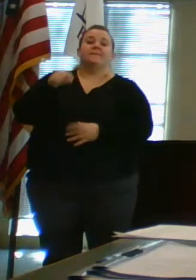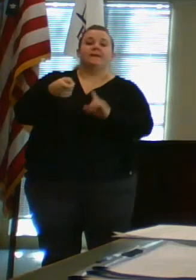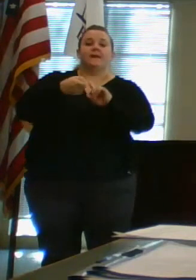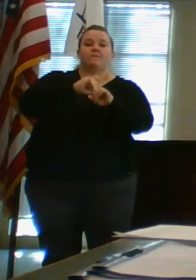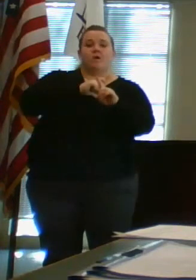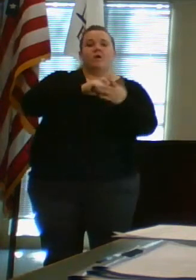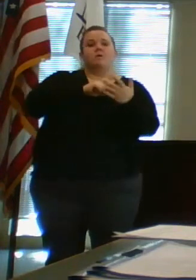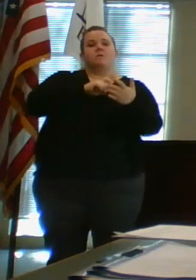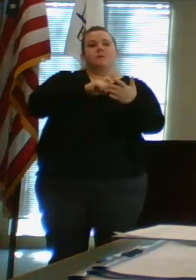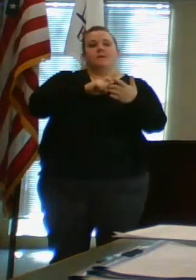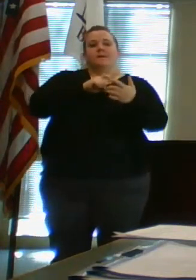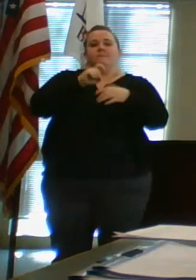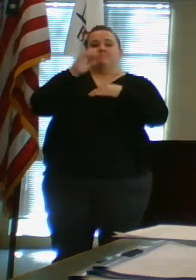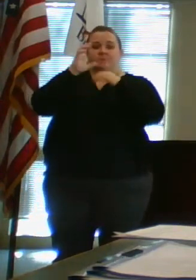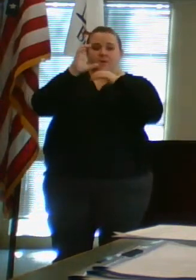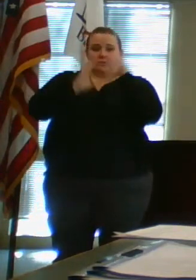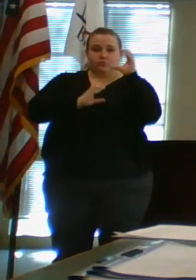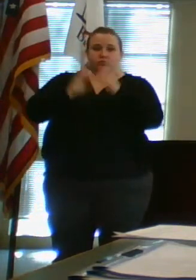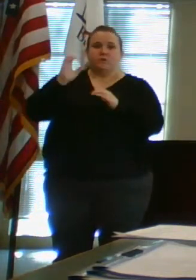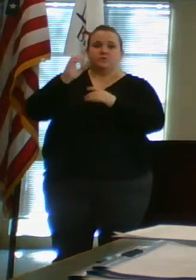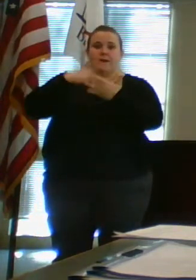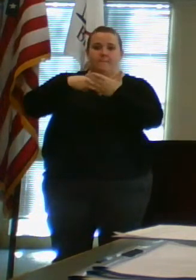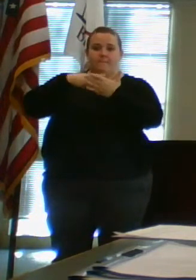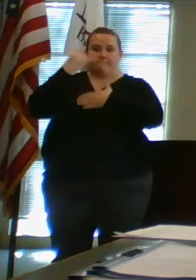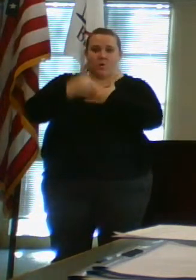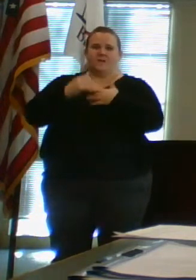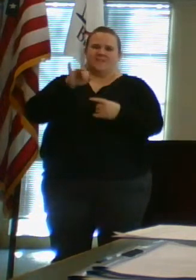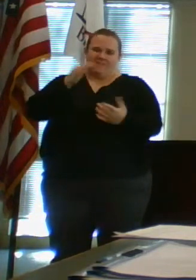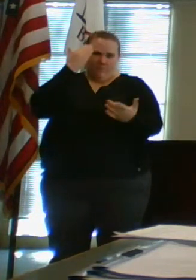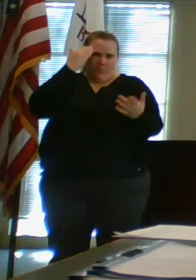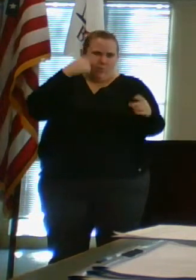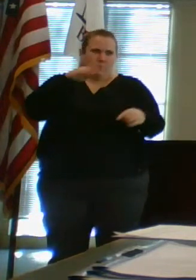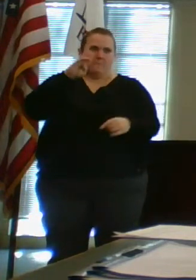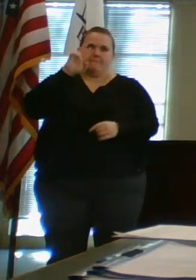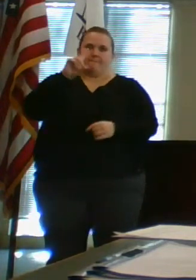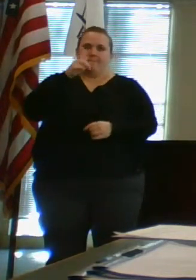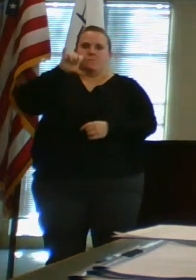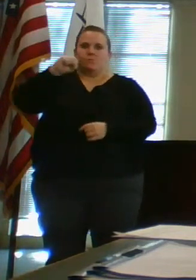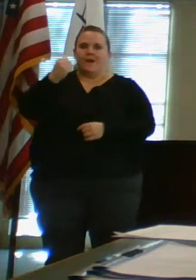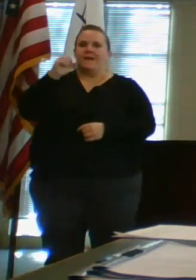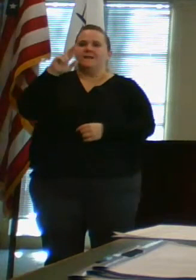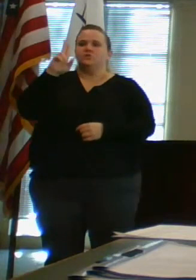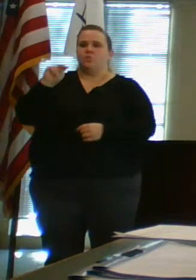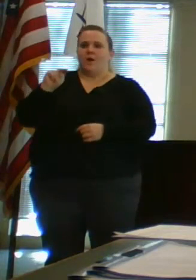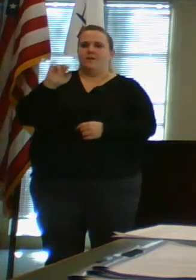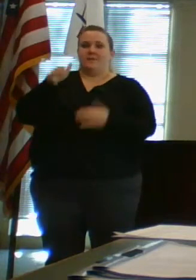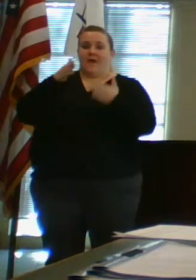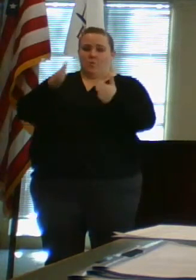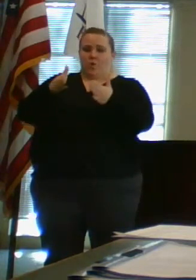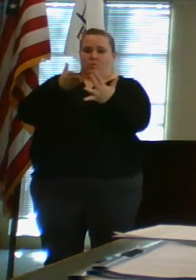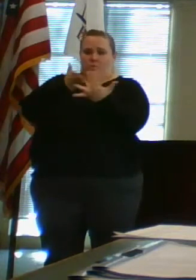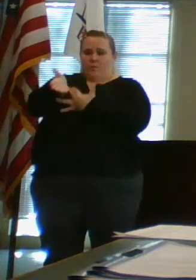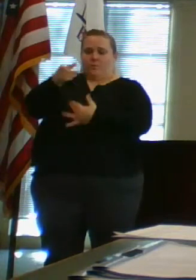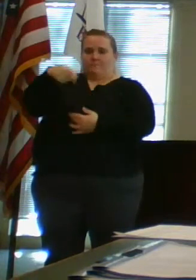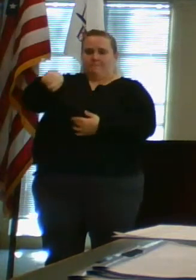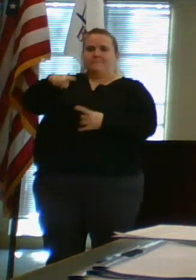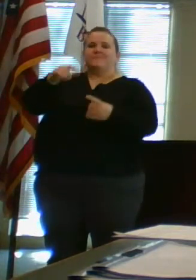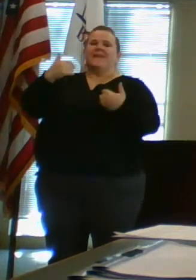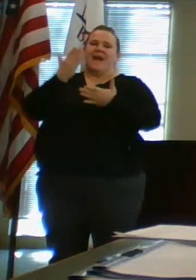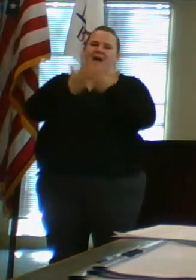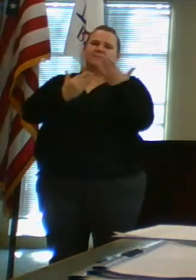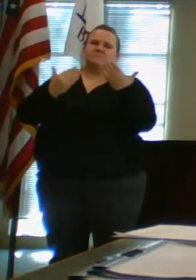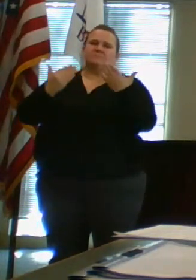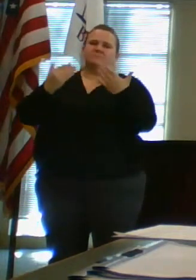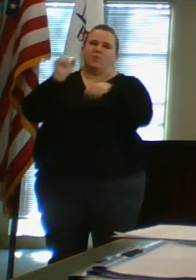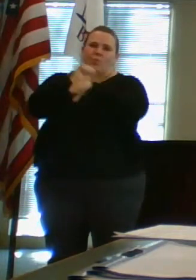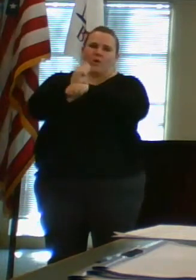the construction project, if you're all familiar with Brady's Run, the road that runs through it. There has been a little bit of work that has been